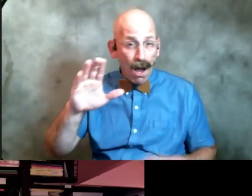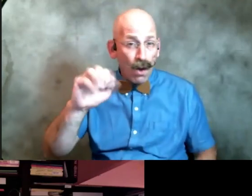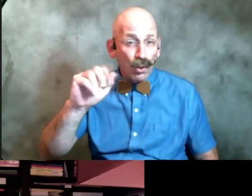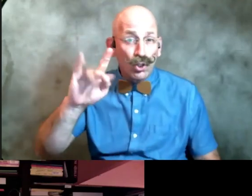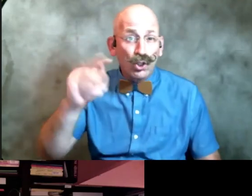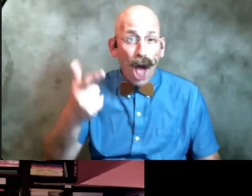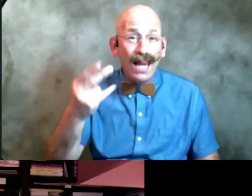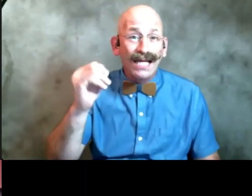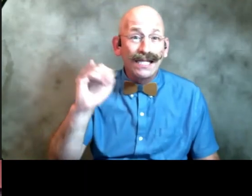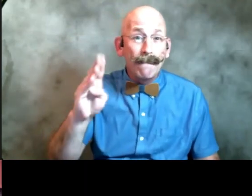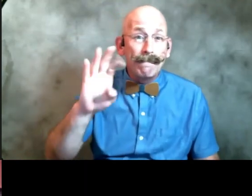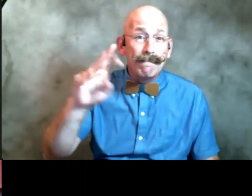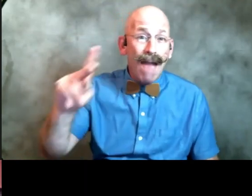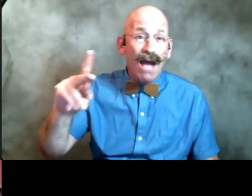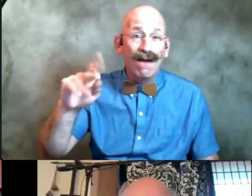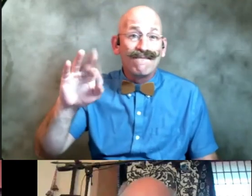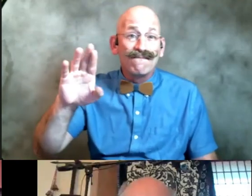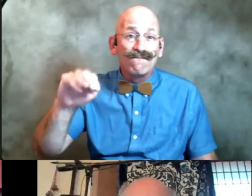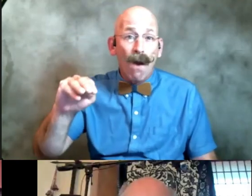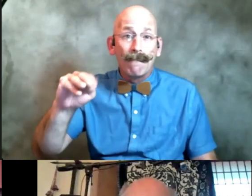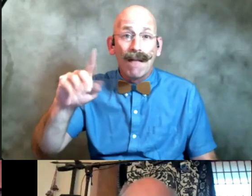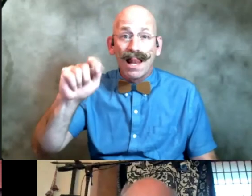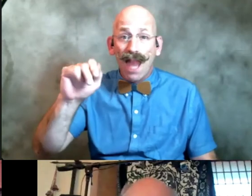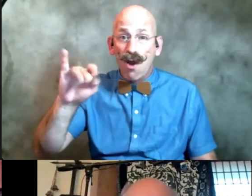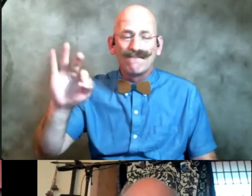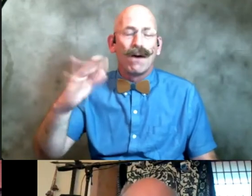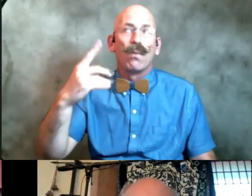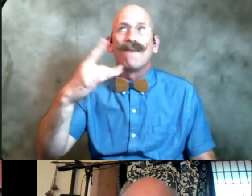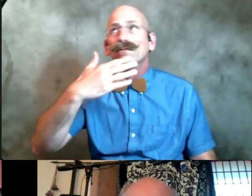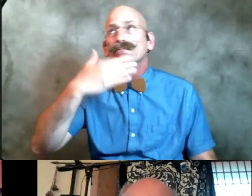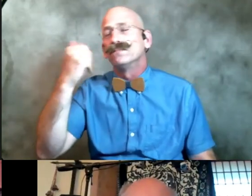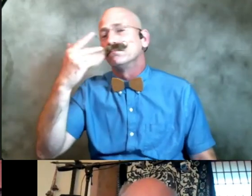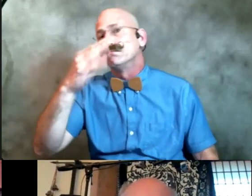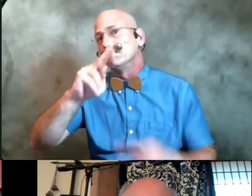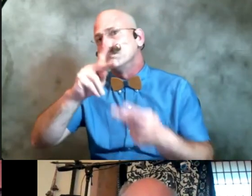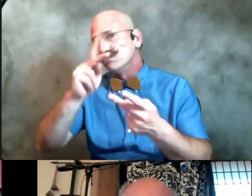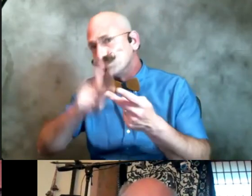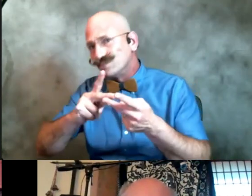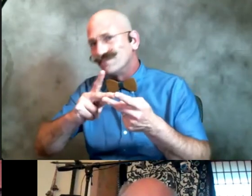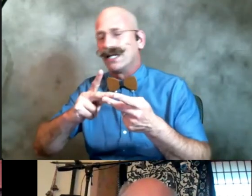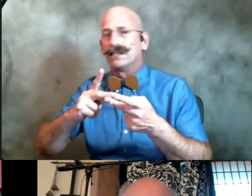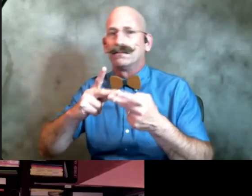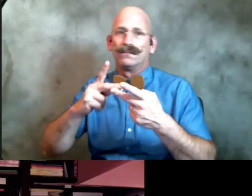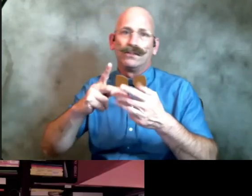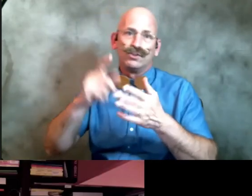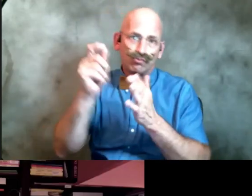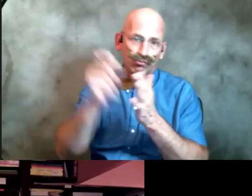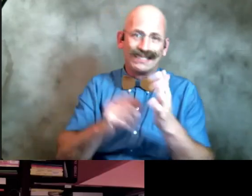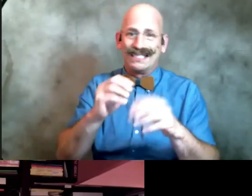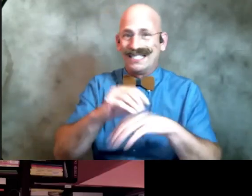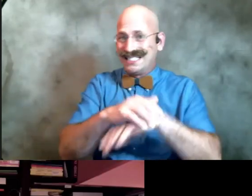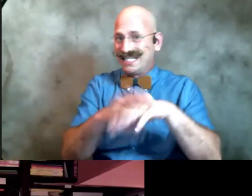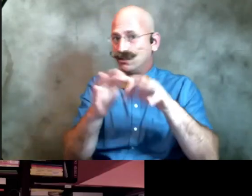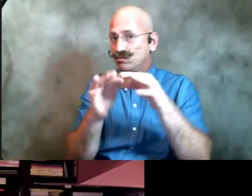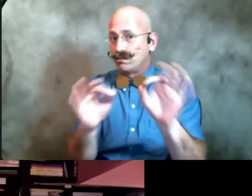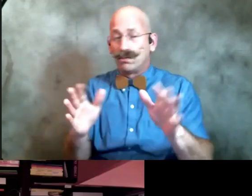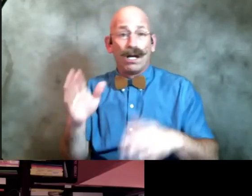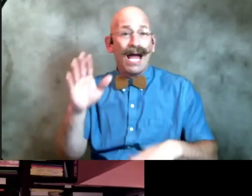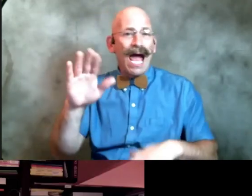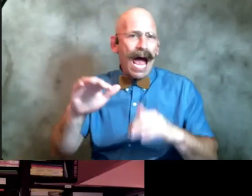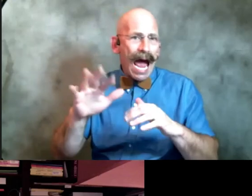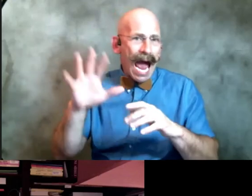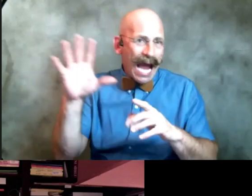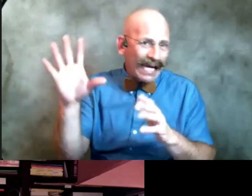english language because of the way it captures how the mind moves uh those people's subconscious